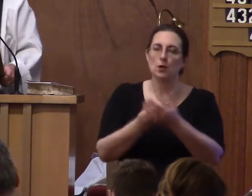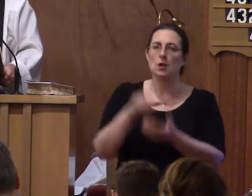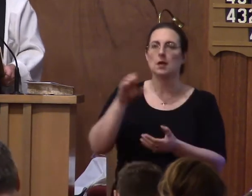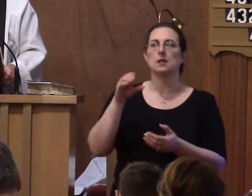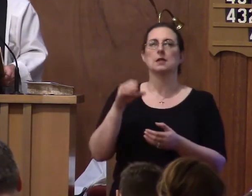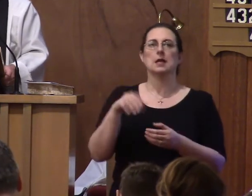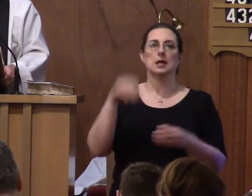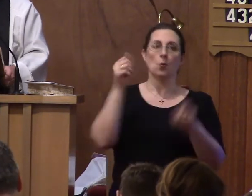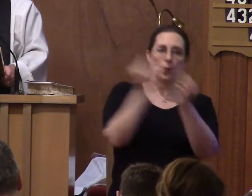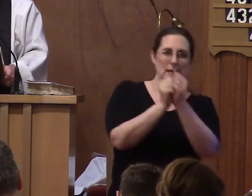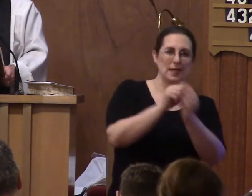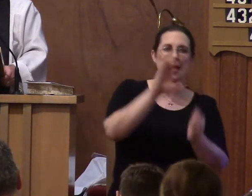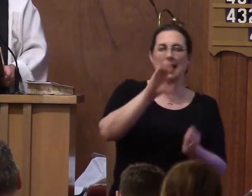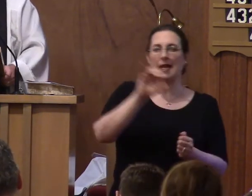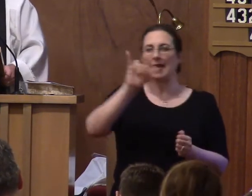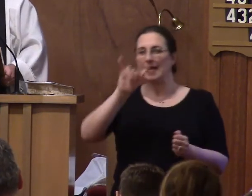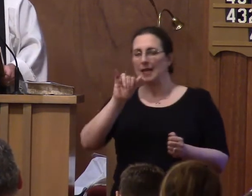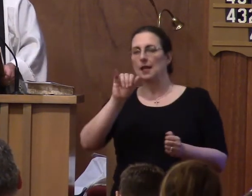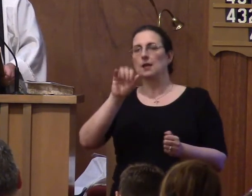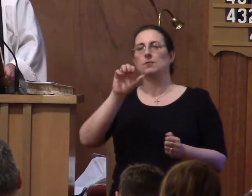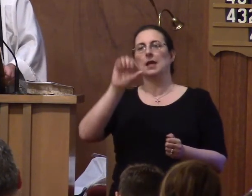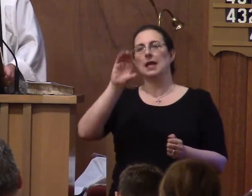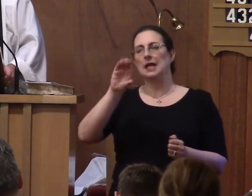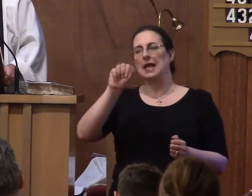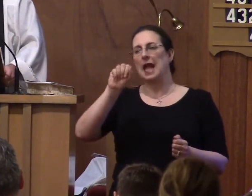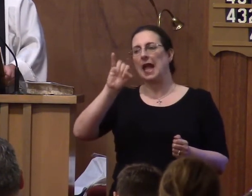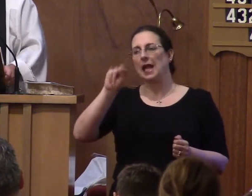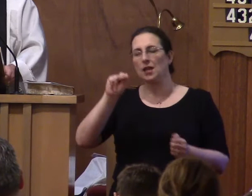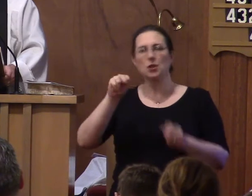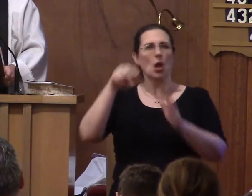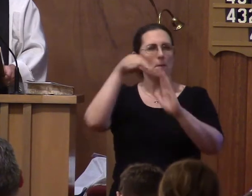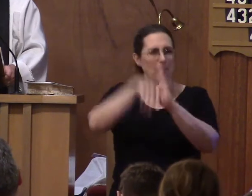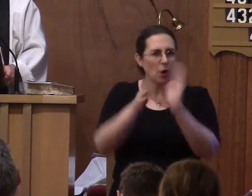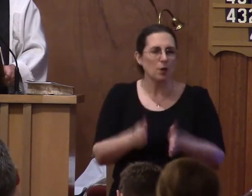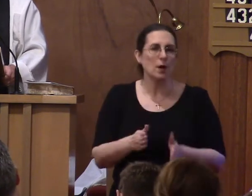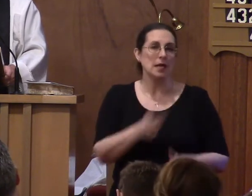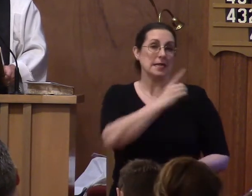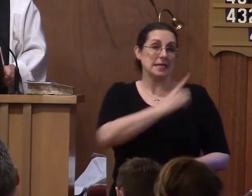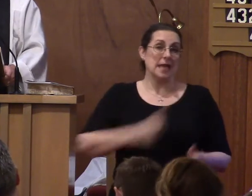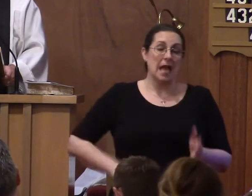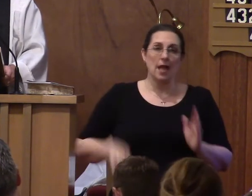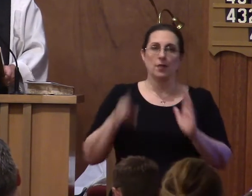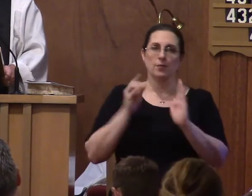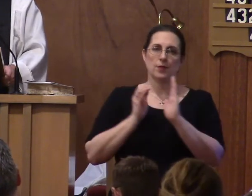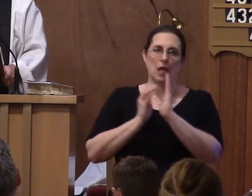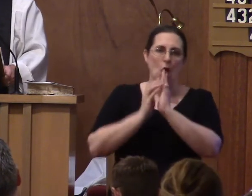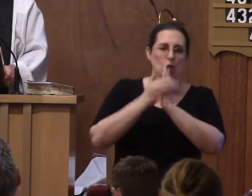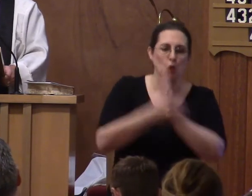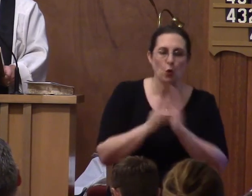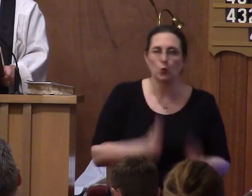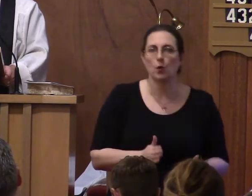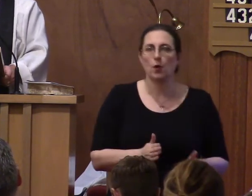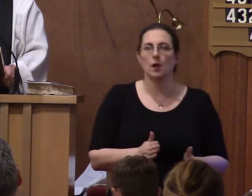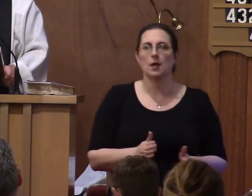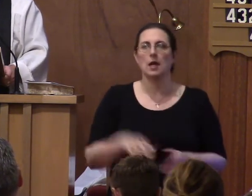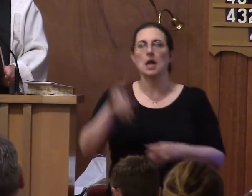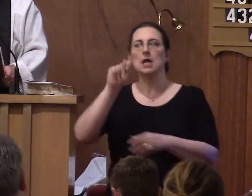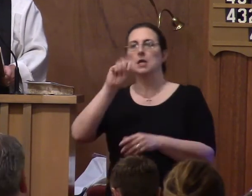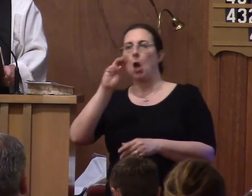the murderer, David the adulterer, Peter the denier, Thomas the doubter, Judas the betrayer,